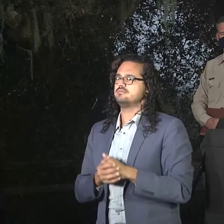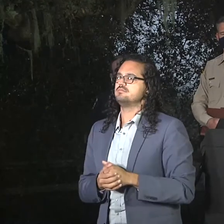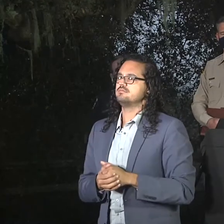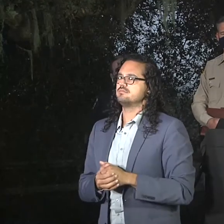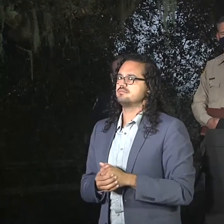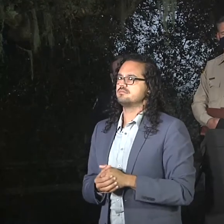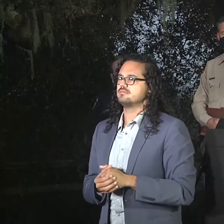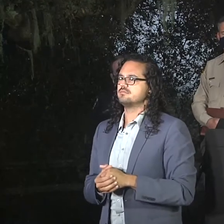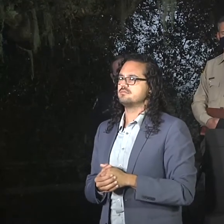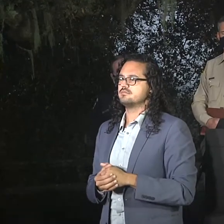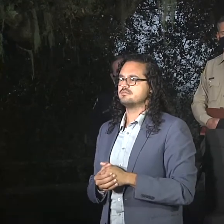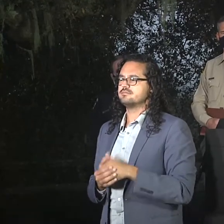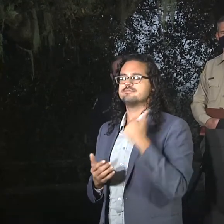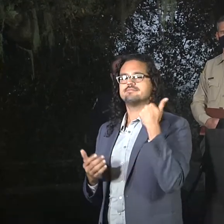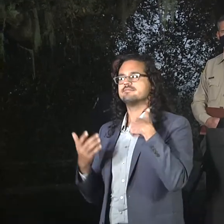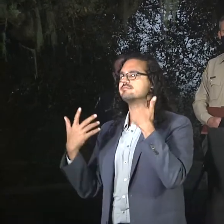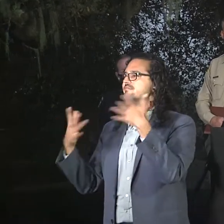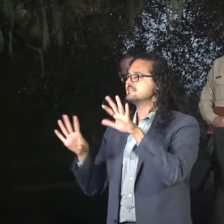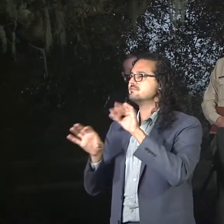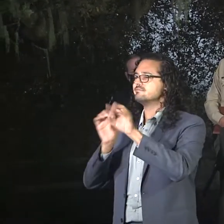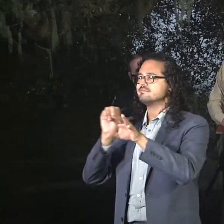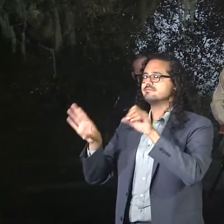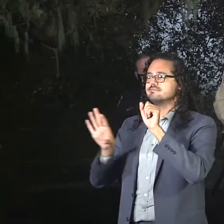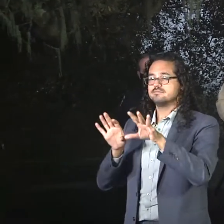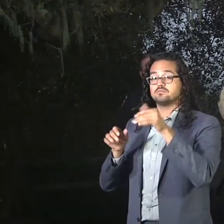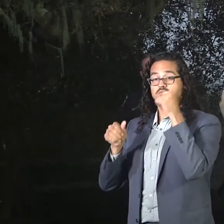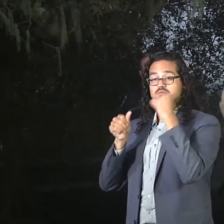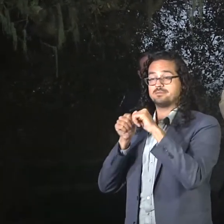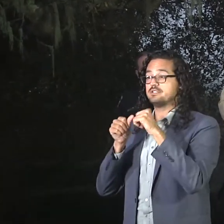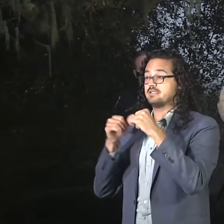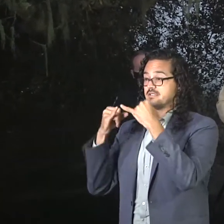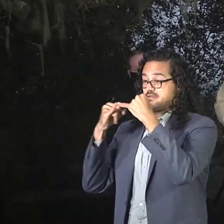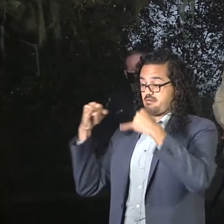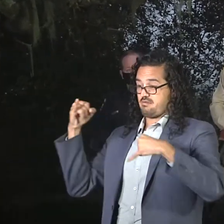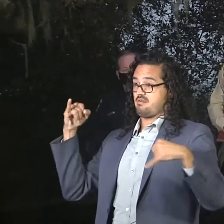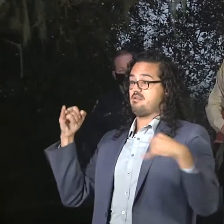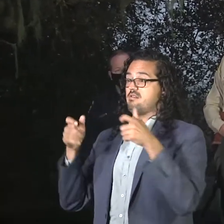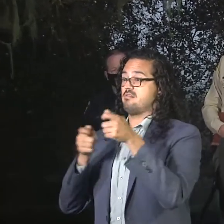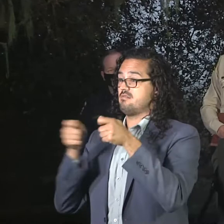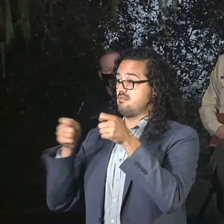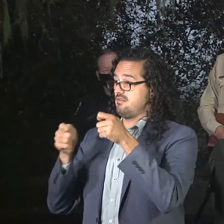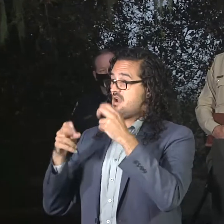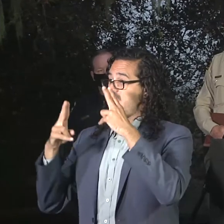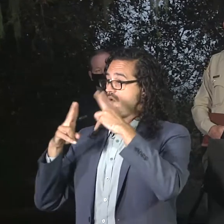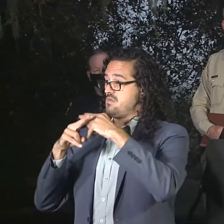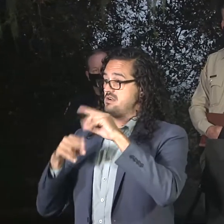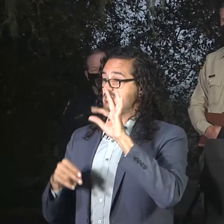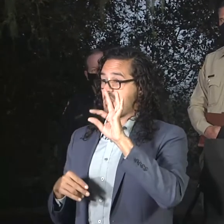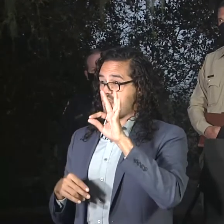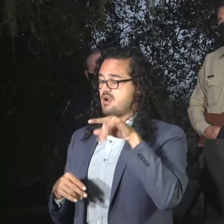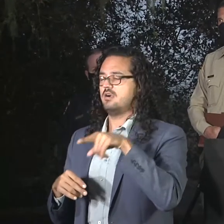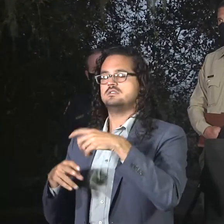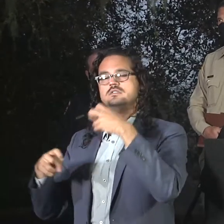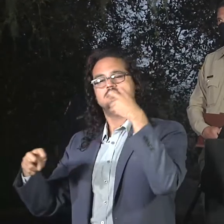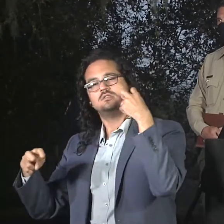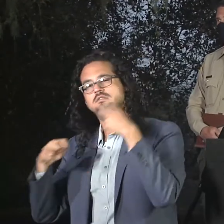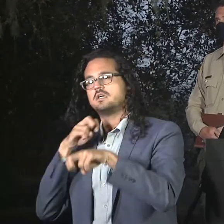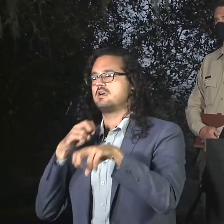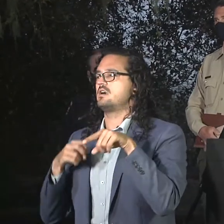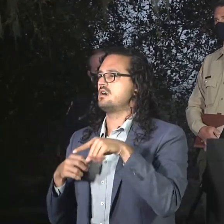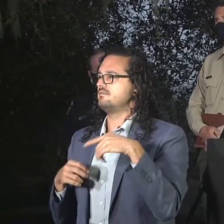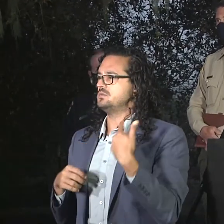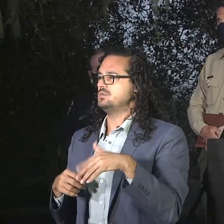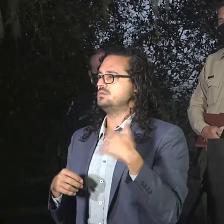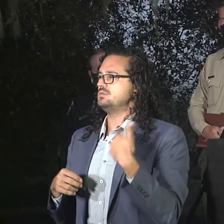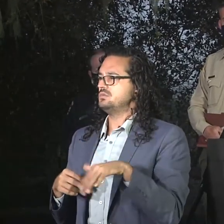So, as I've said before, the line construction along the 9 corridor is very difficult compared to what we